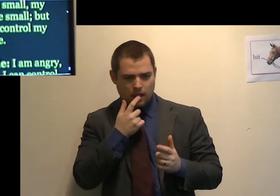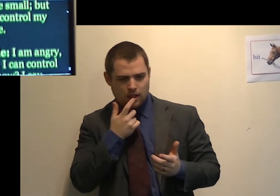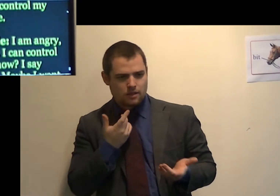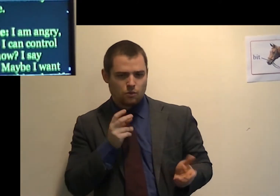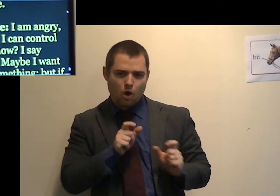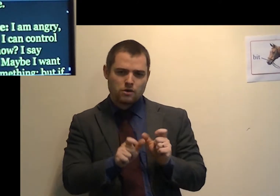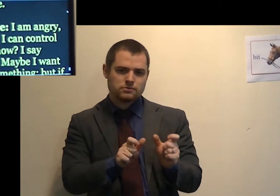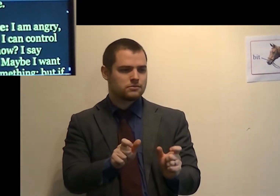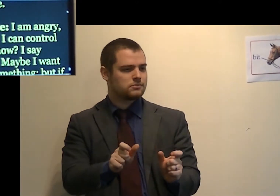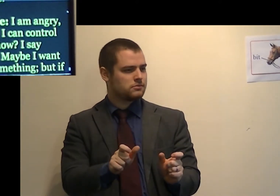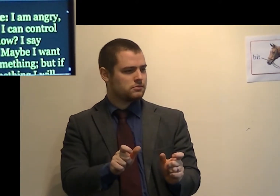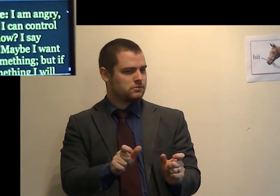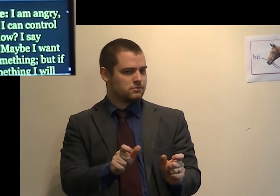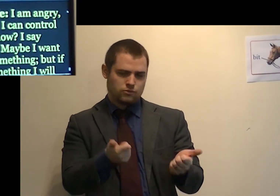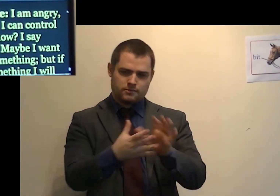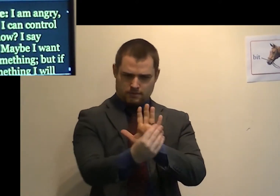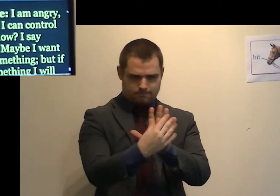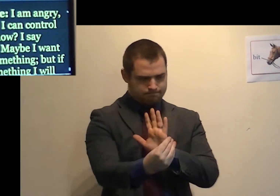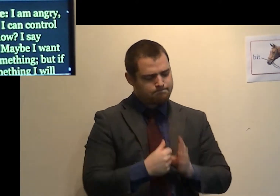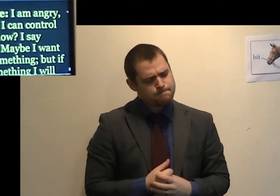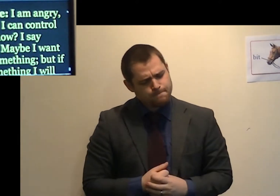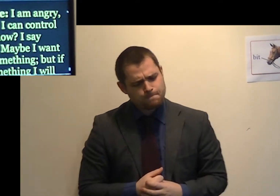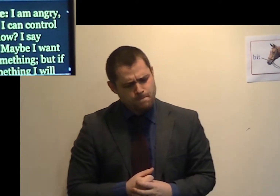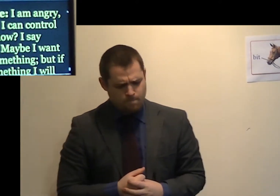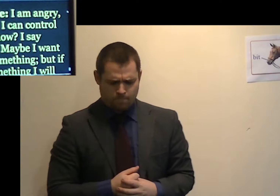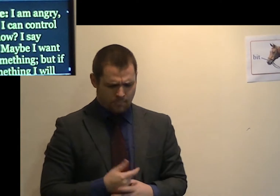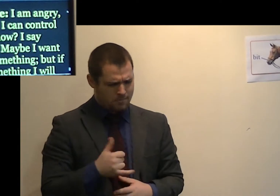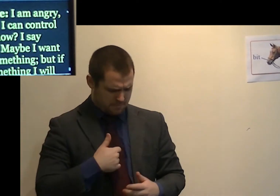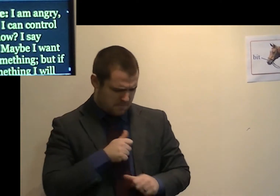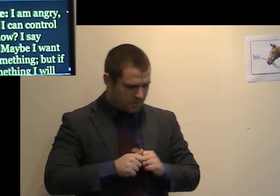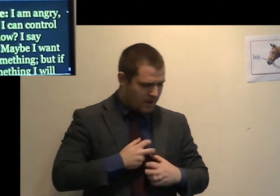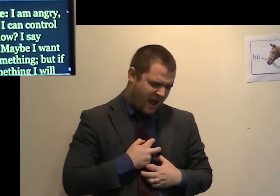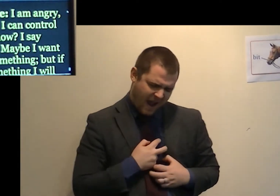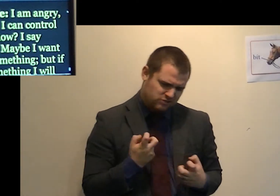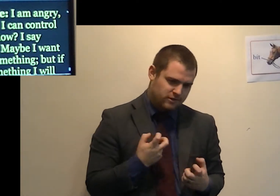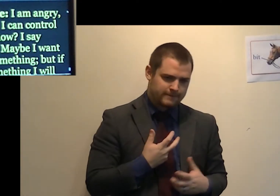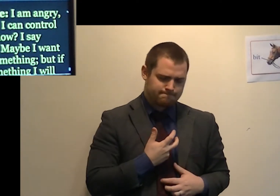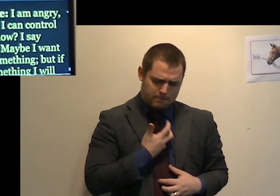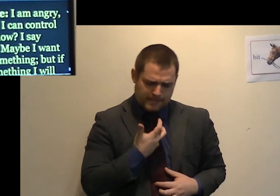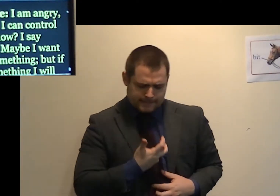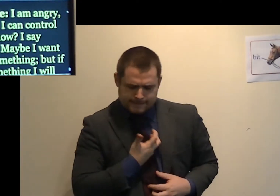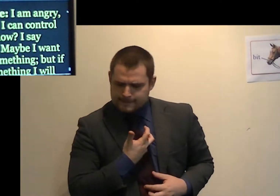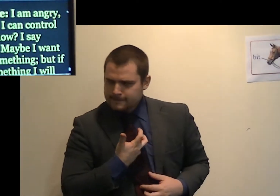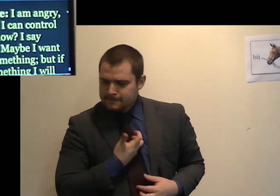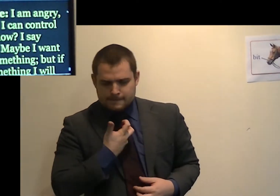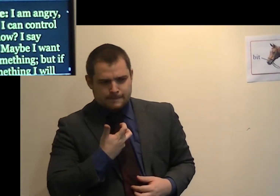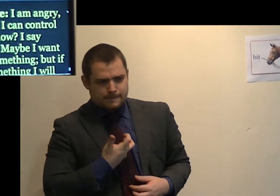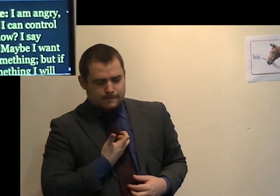Example. I am angry or upset. I can control myself.